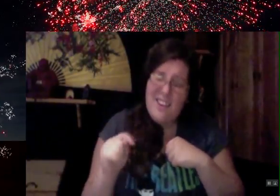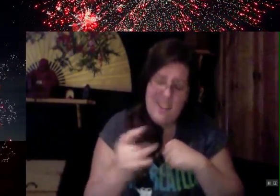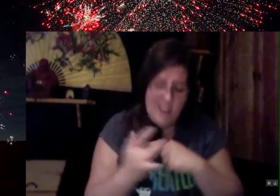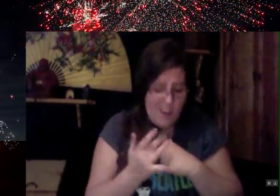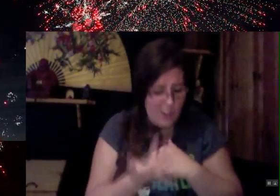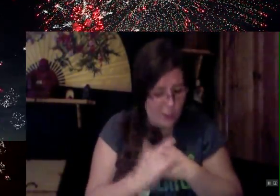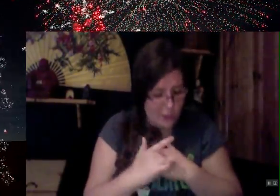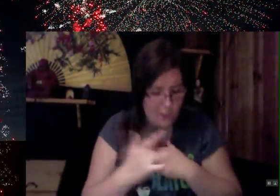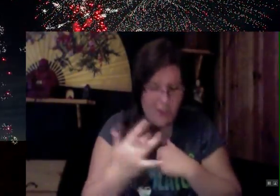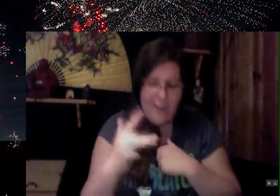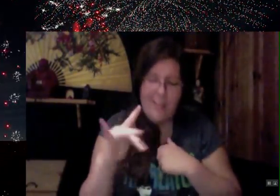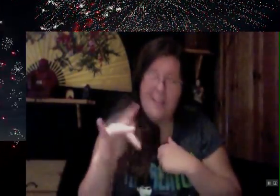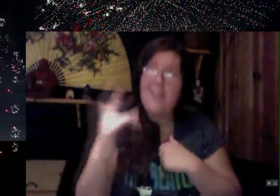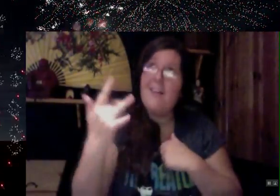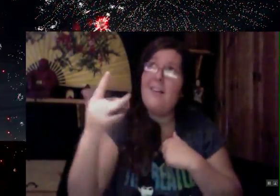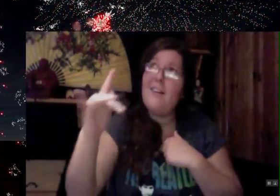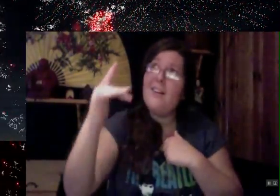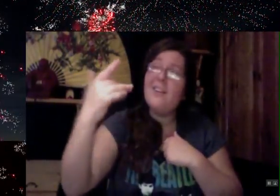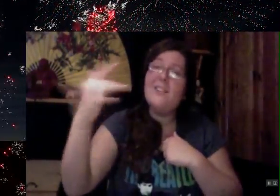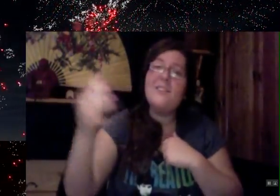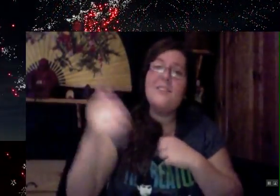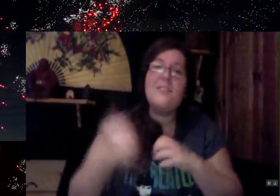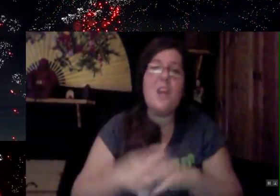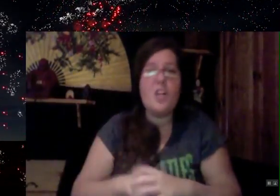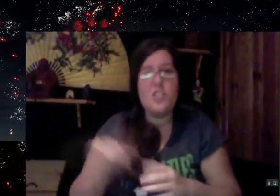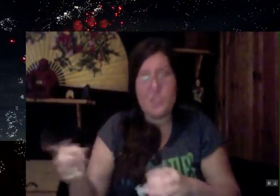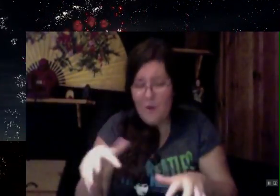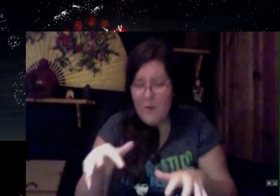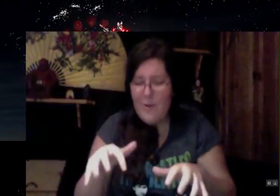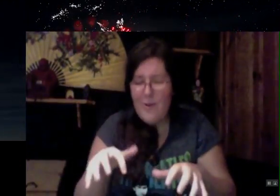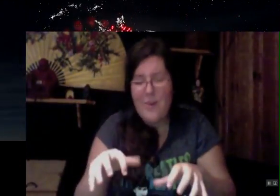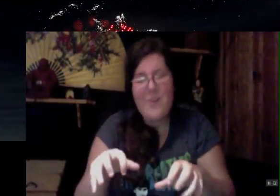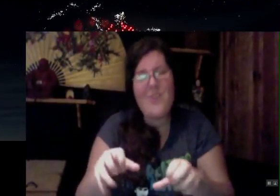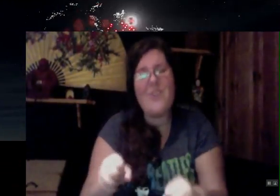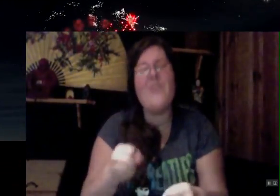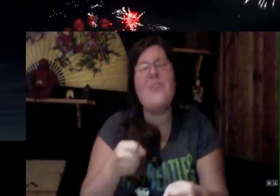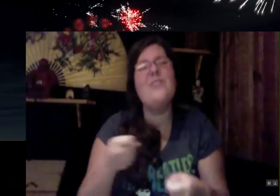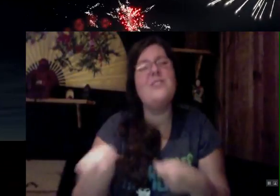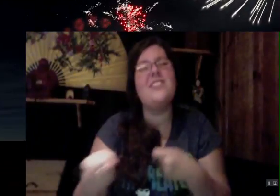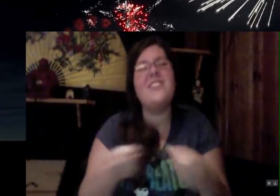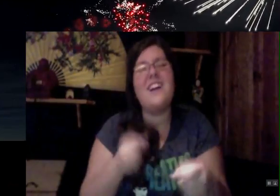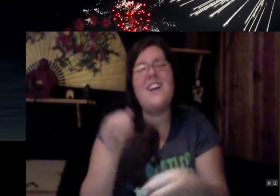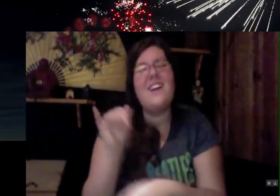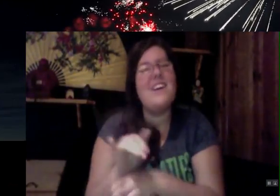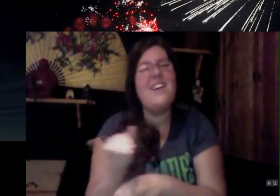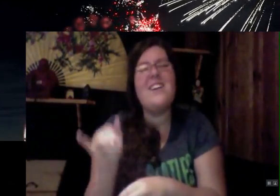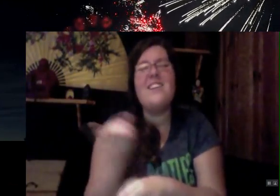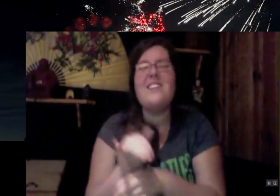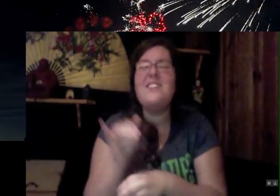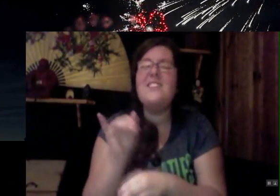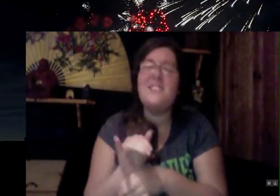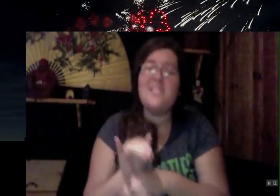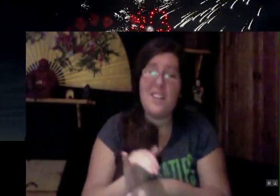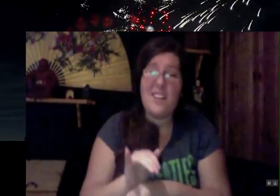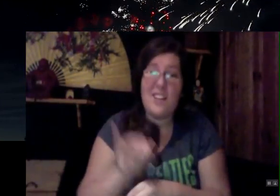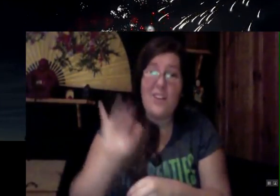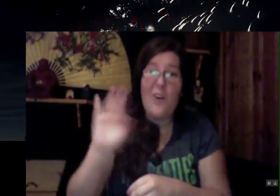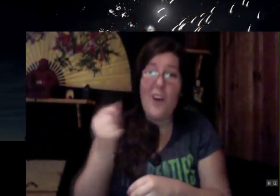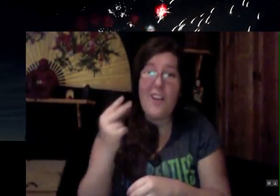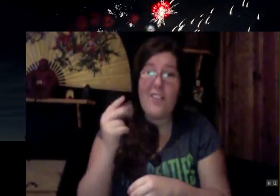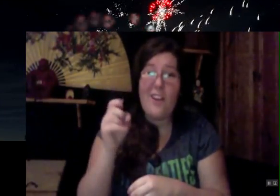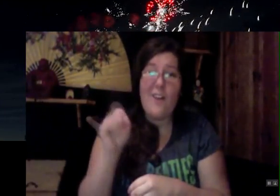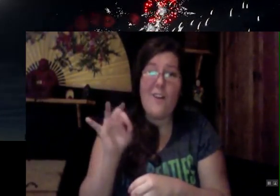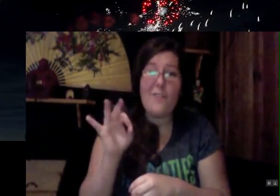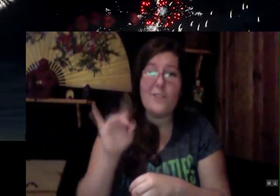let it shine. Just own the night like the